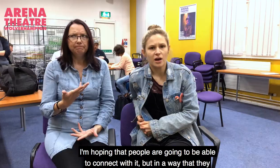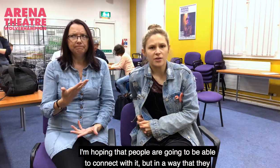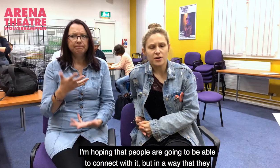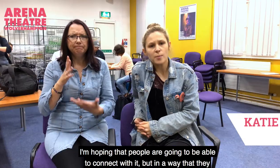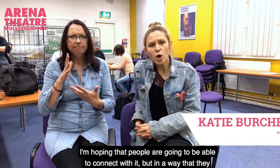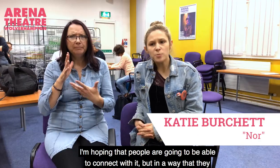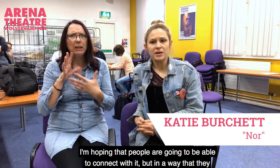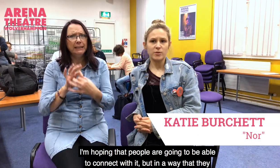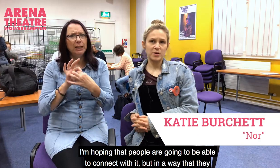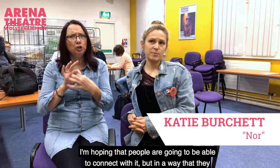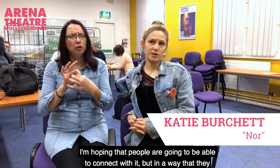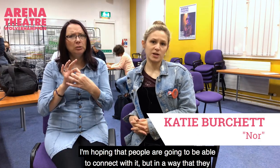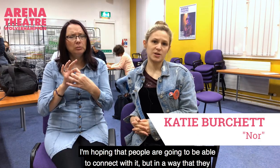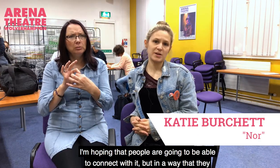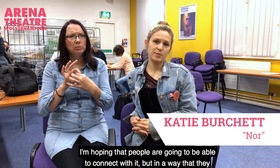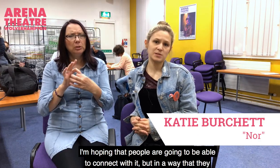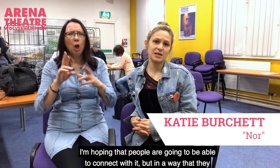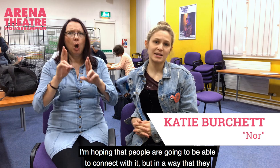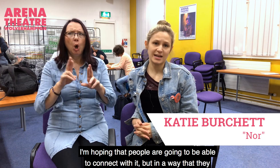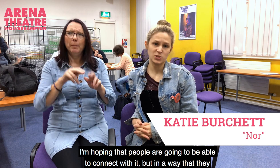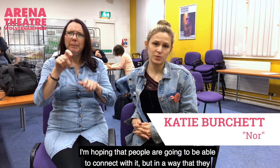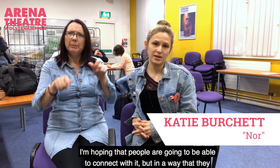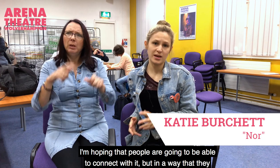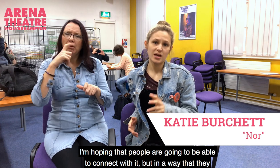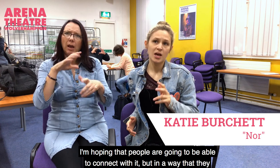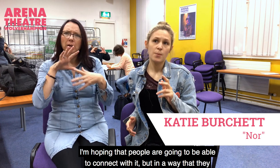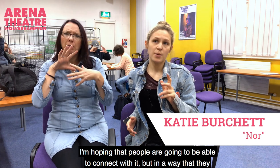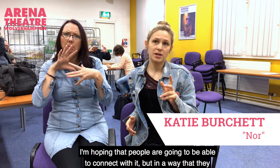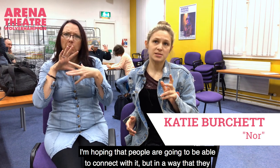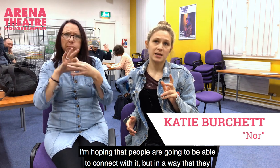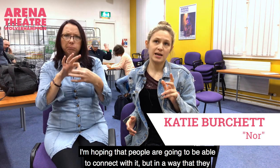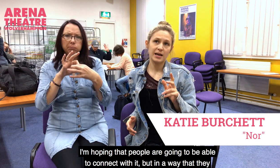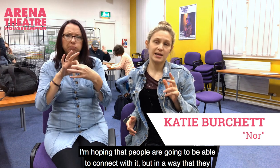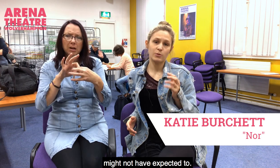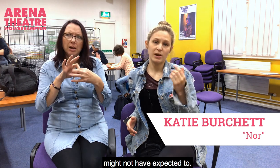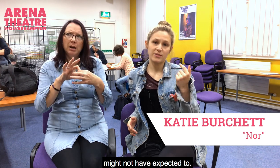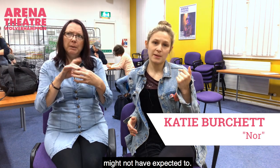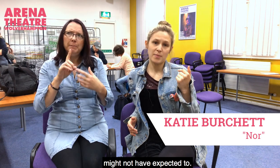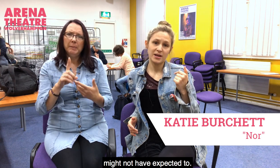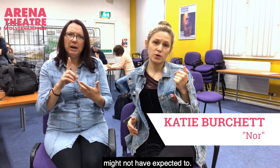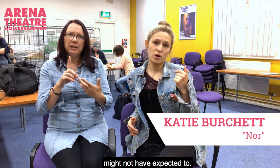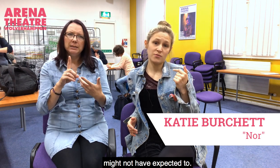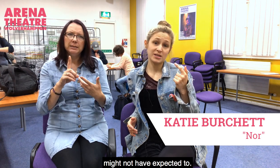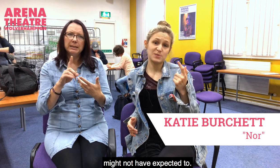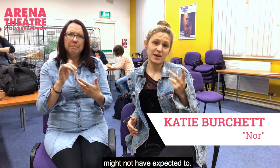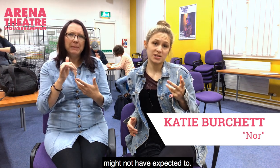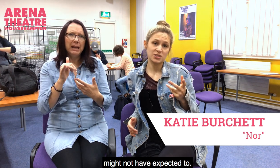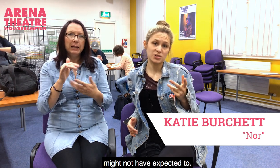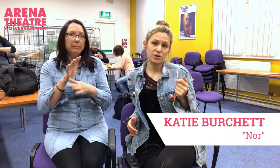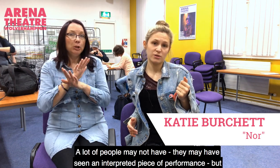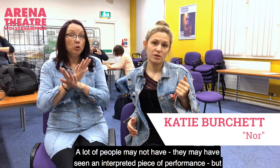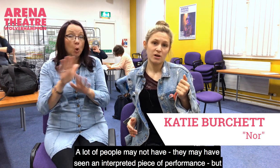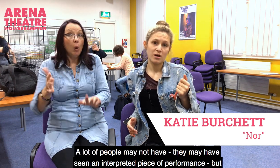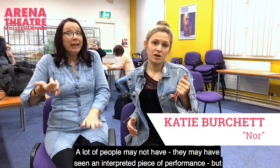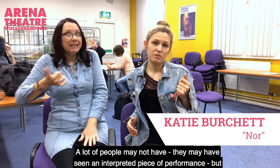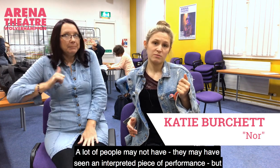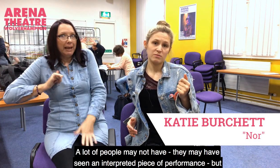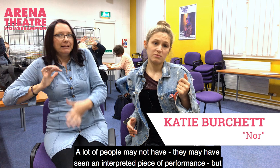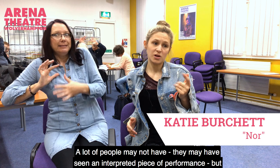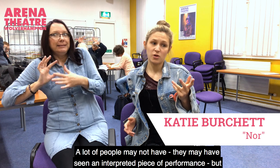I'm hoping that people are going to be able to connect with it but in a way that they might not have expected to